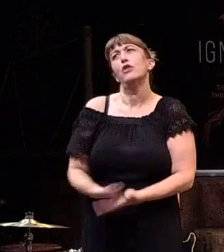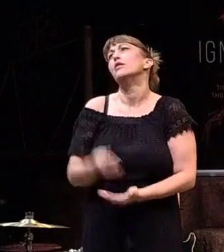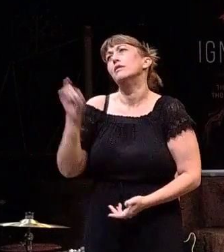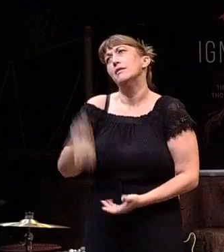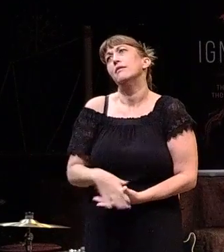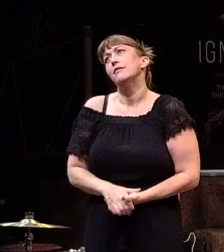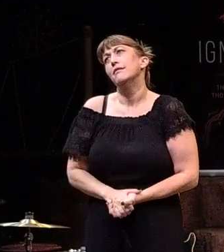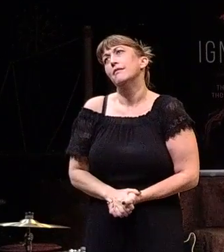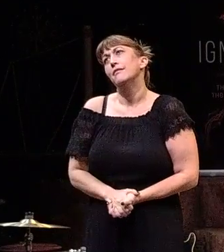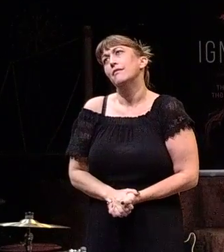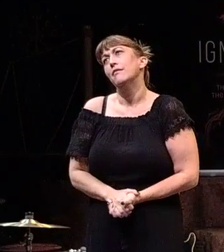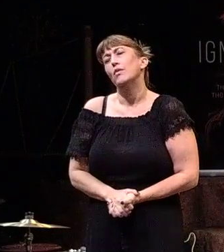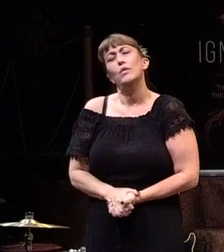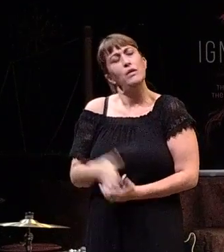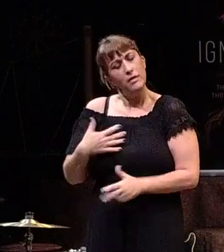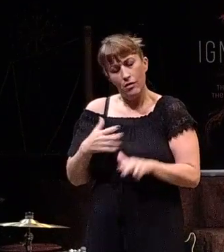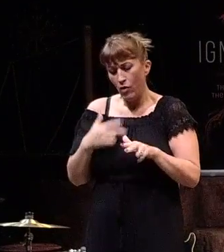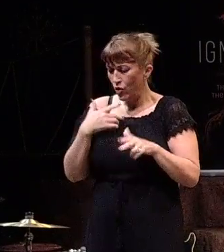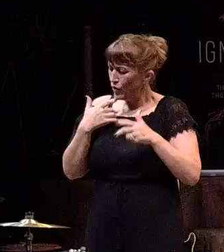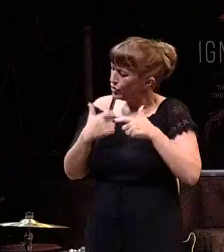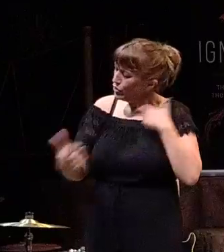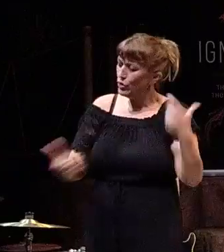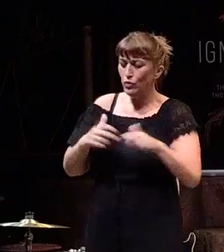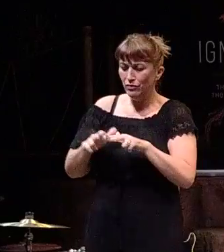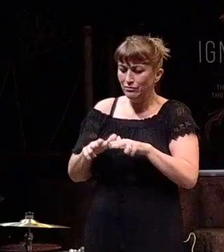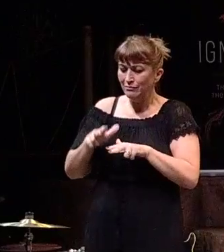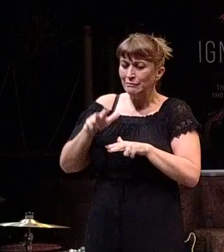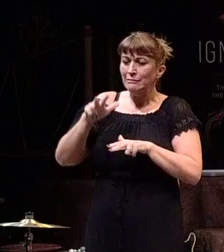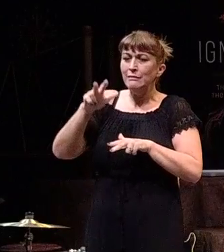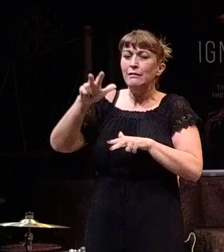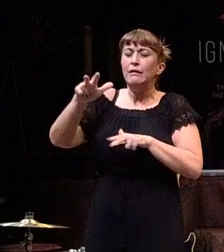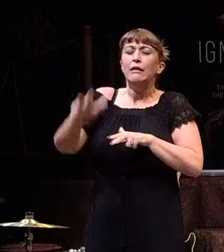And it took a huge leap of faith. But I followed.